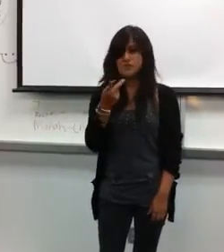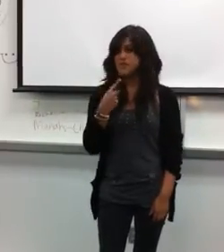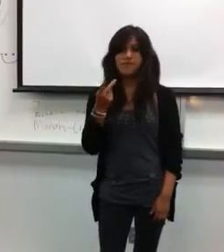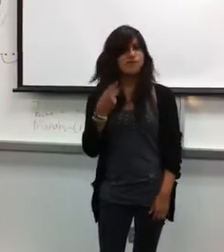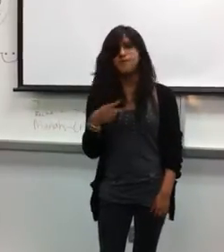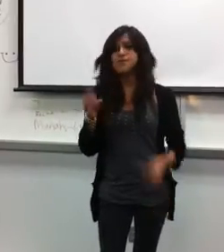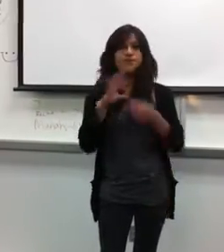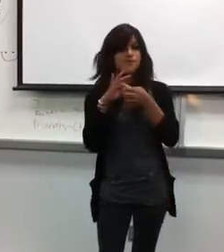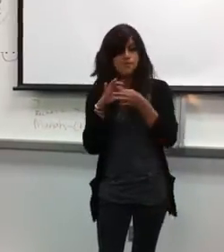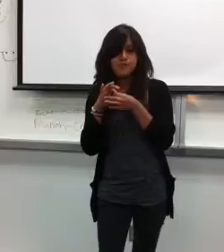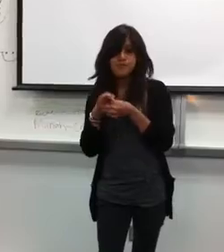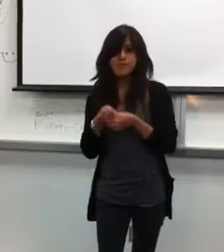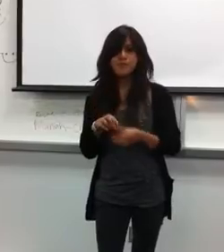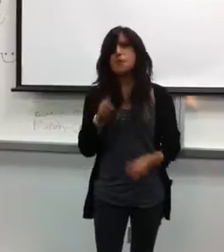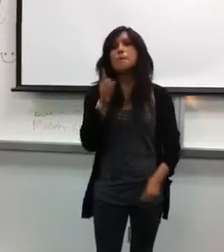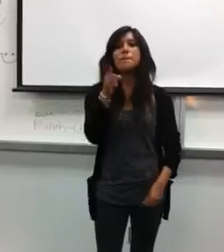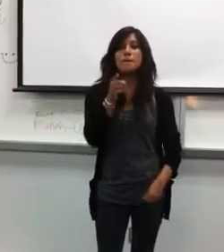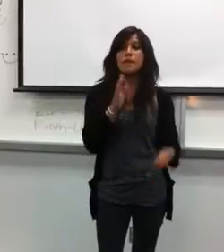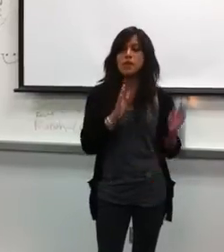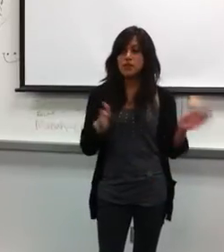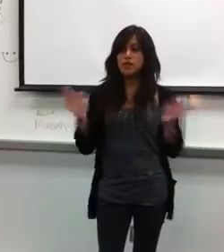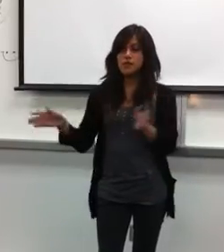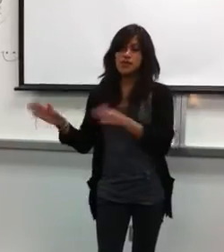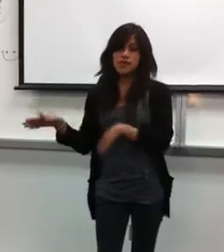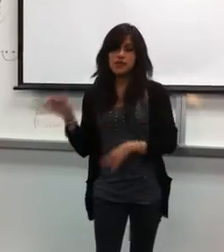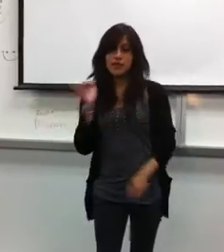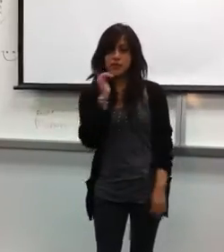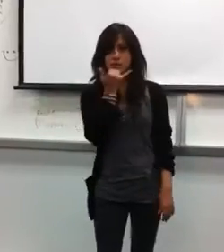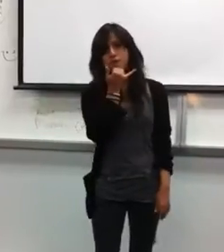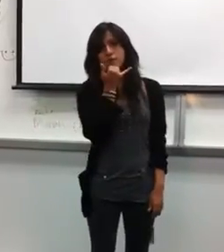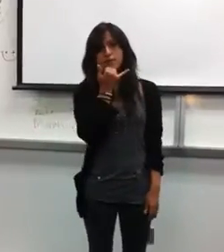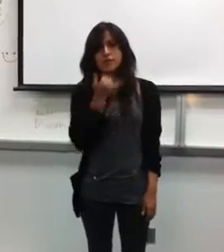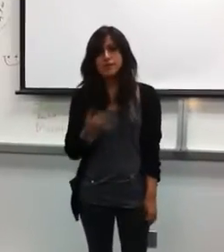alive and we won't break it. If it goes the way you plan.